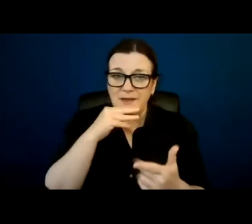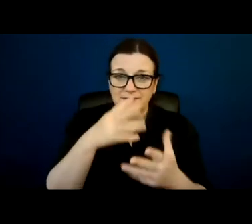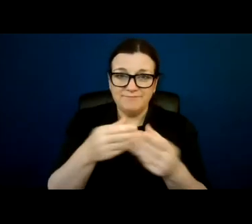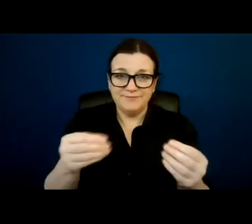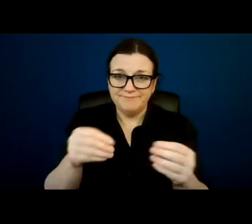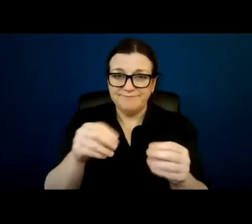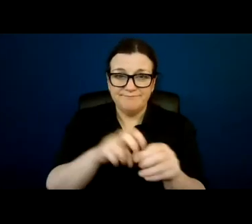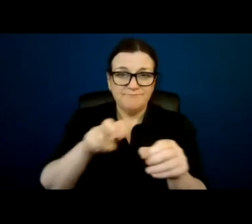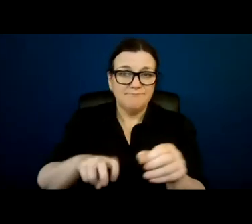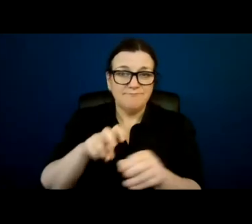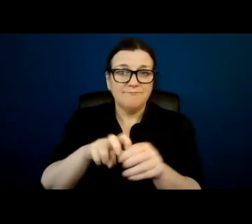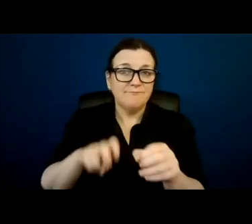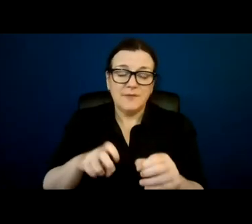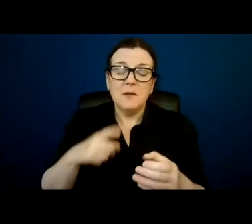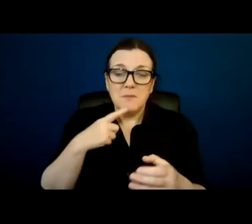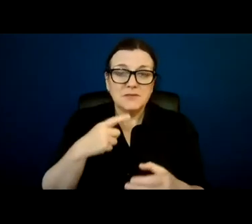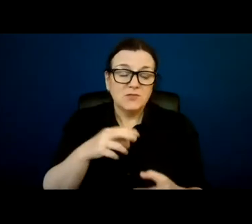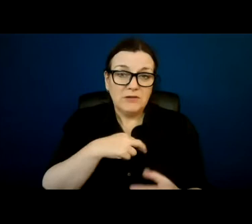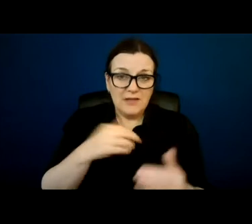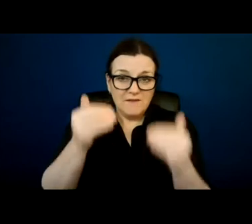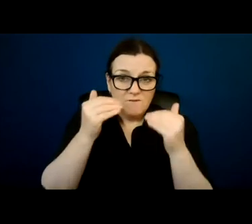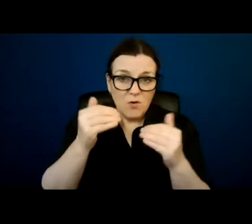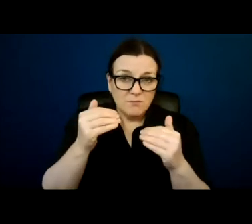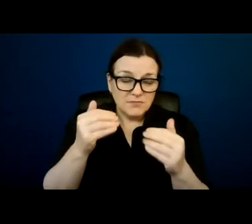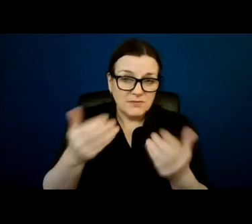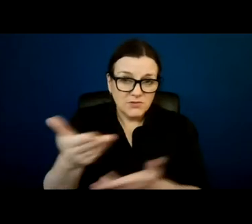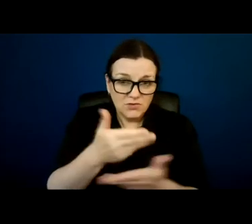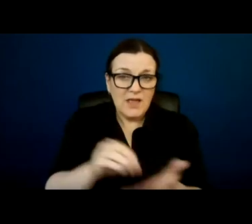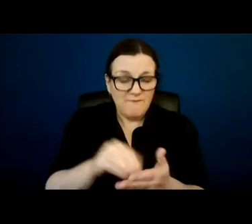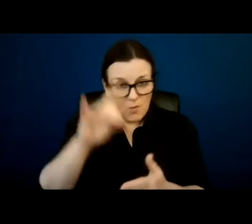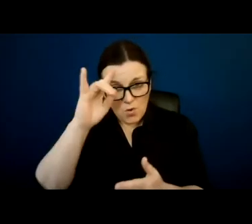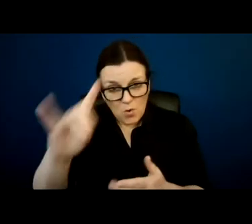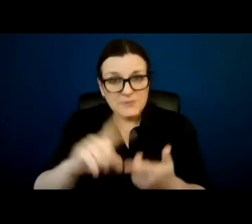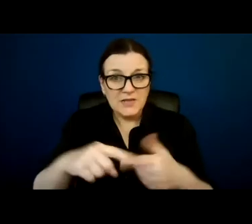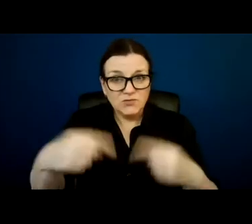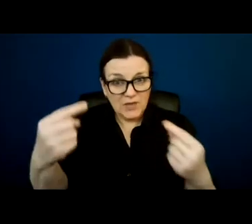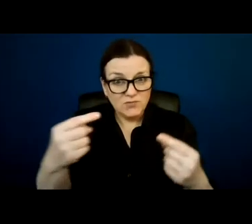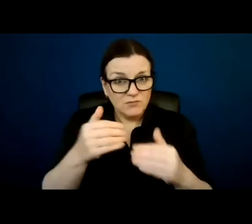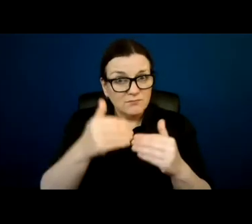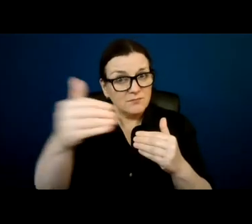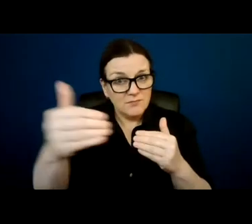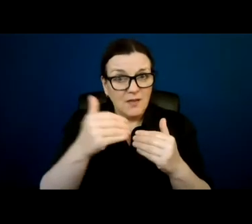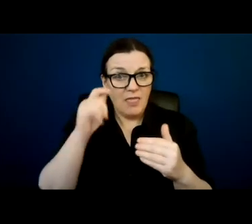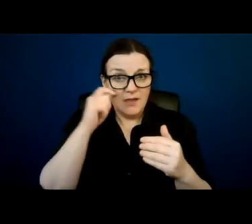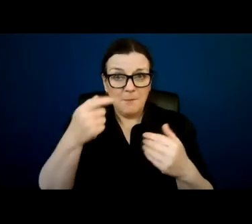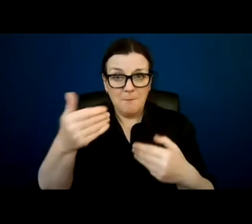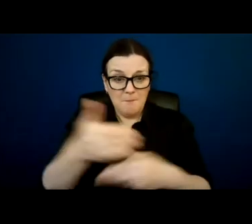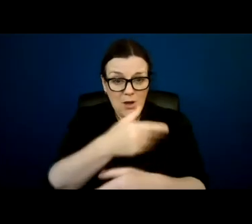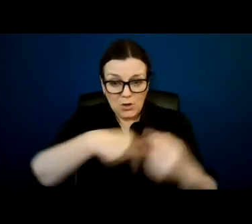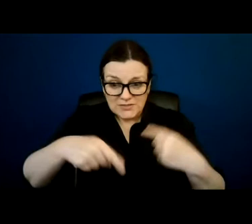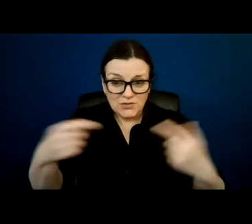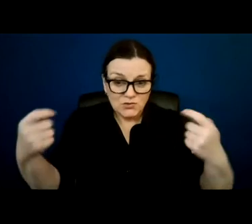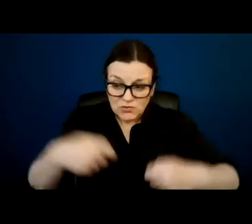informative discussion in considering the hopes and challenges that lie ahead. And I think by sharing, learning and taking a collaborative